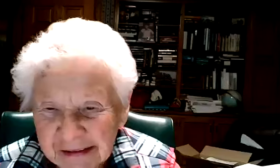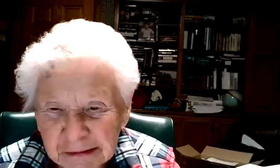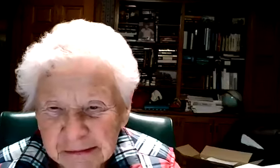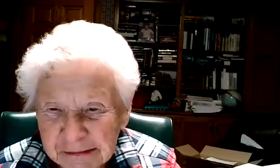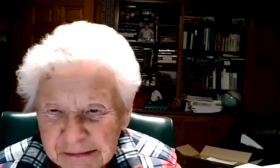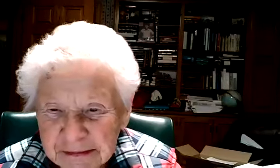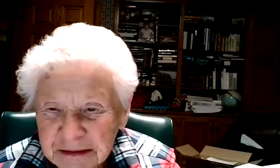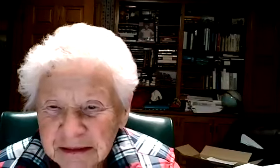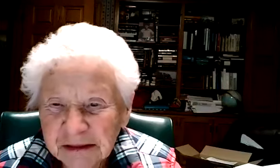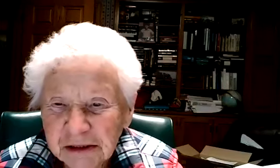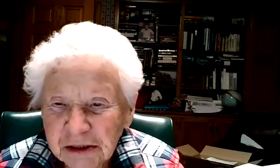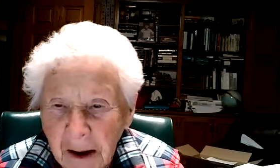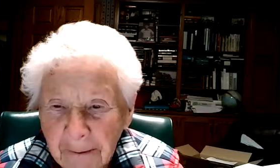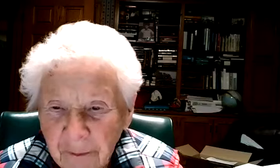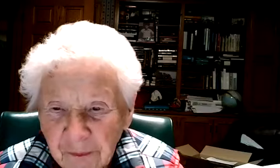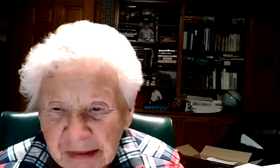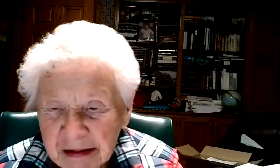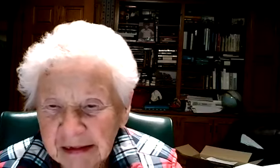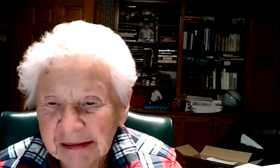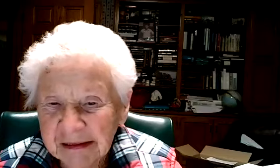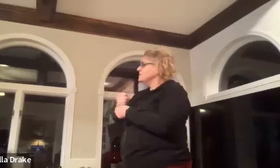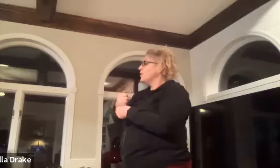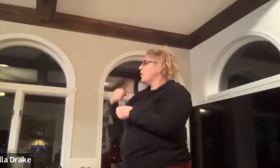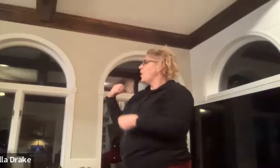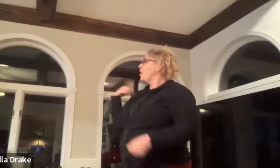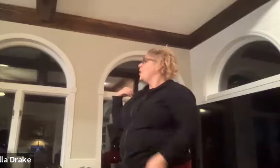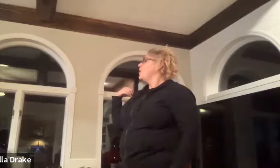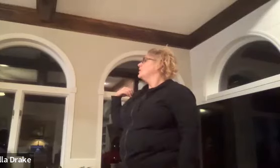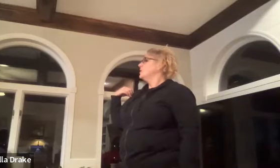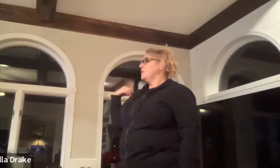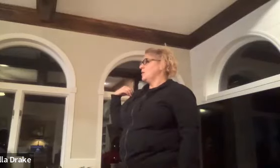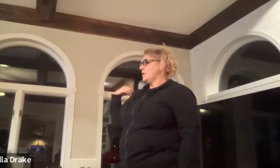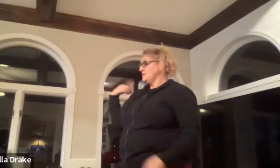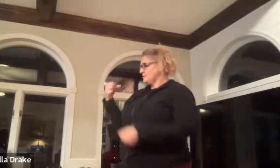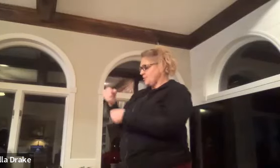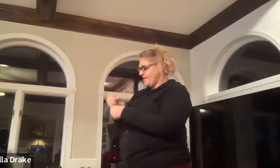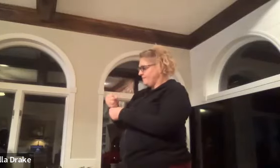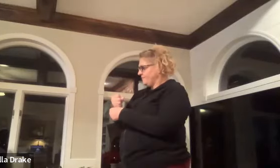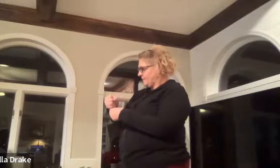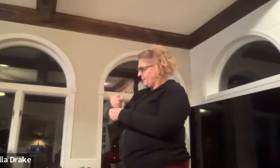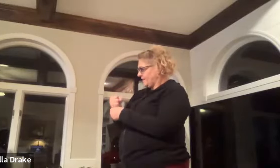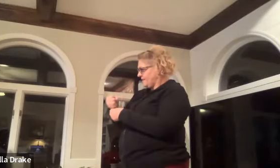you want to go so we're going to washington dc circle go back it's a circle